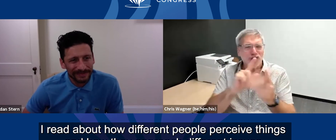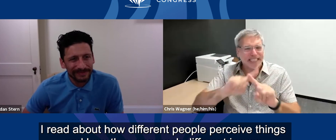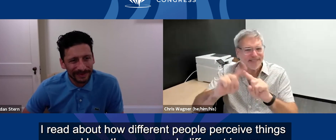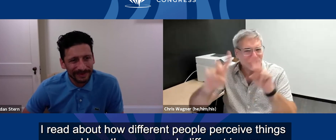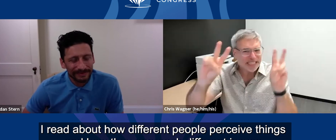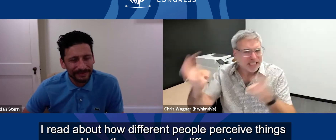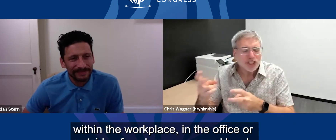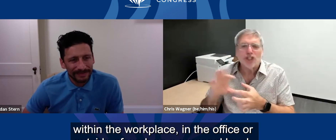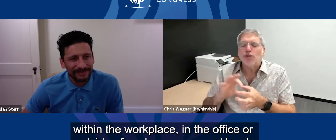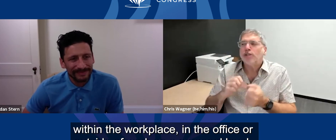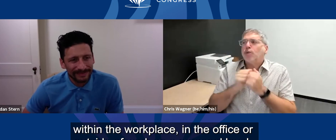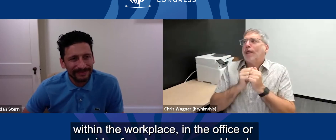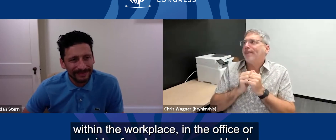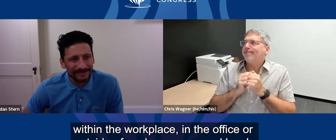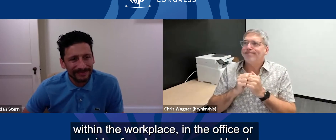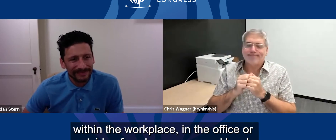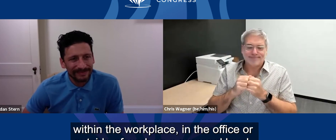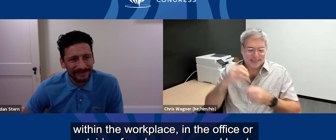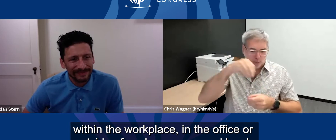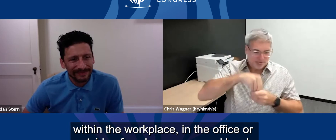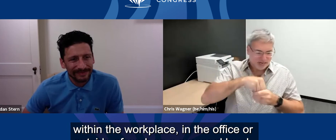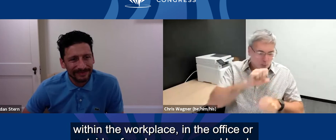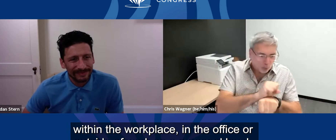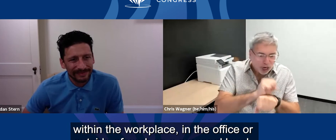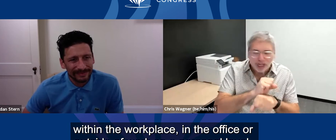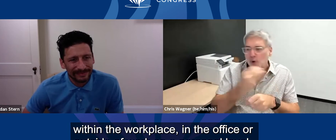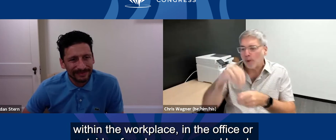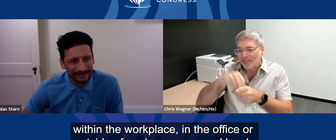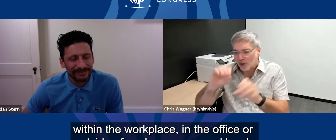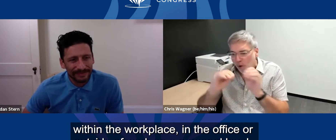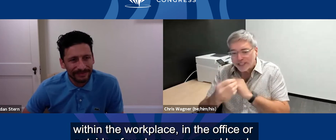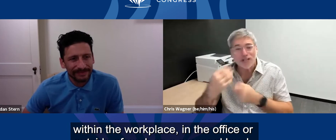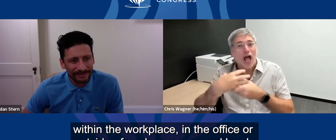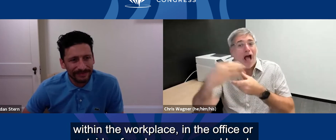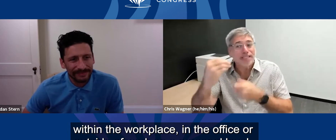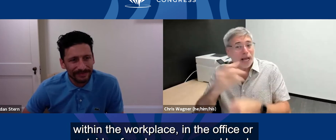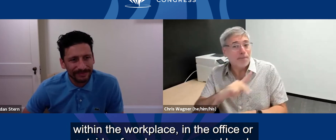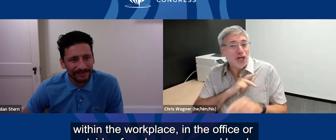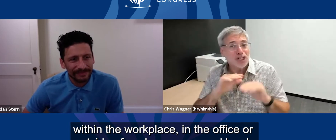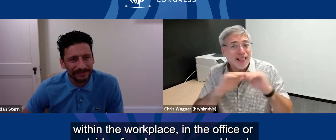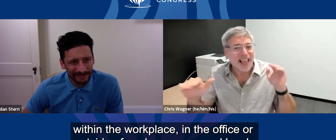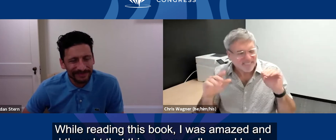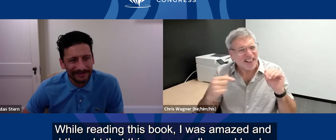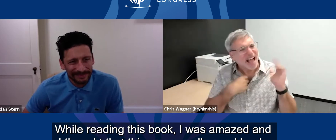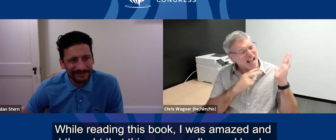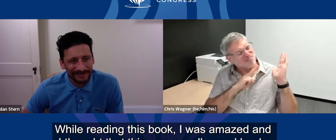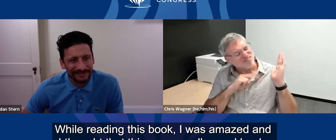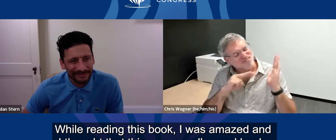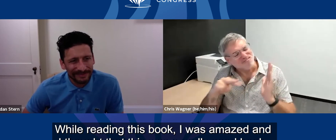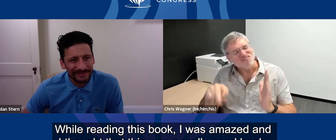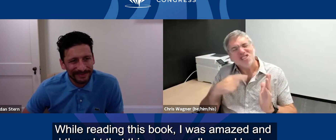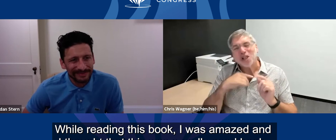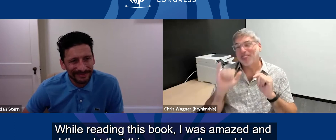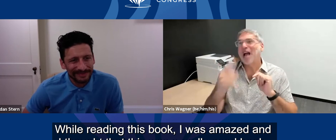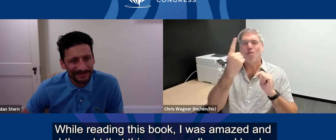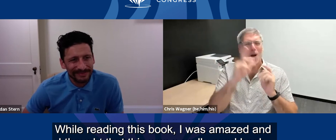approach different issues within the workplace, in the office, or outside of work, on a personal level. While reading this